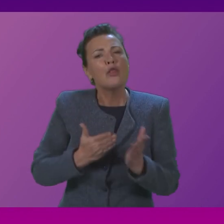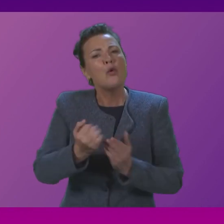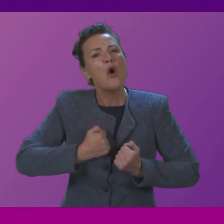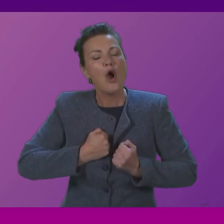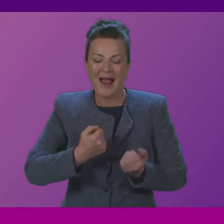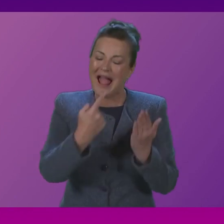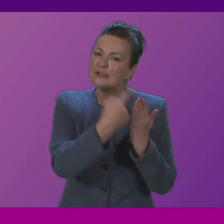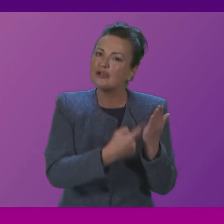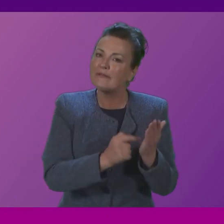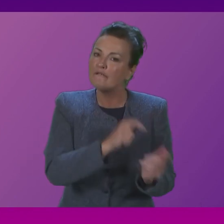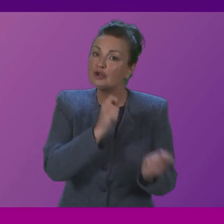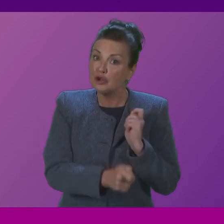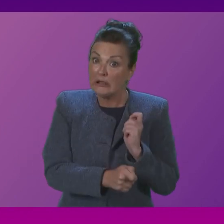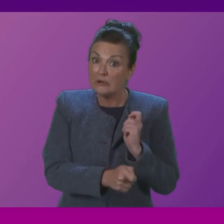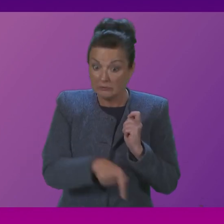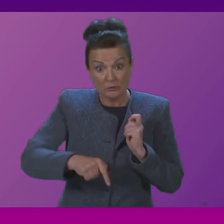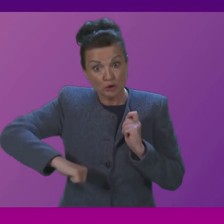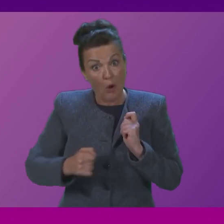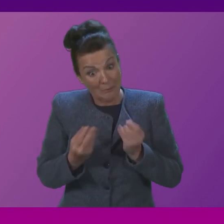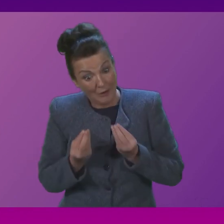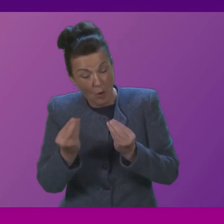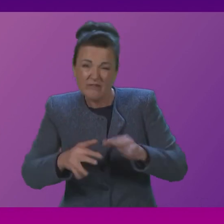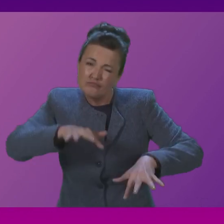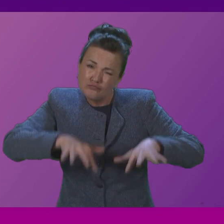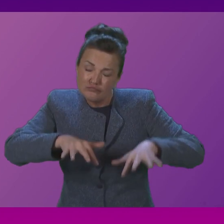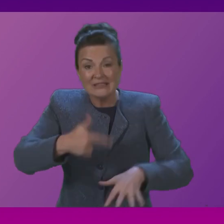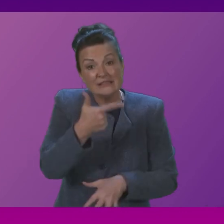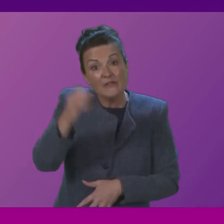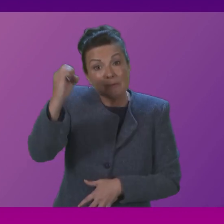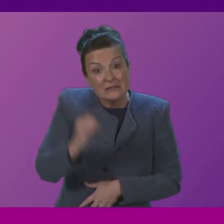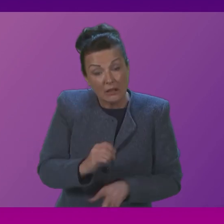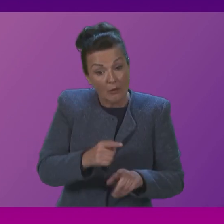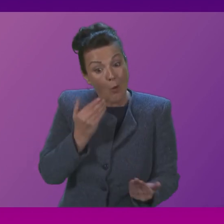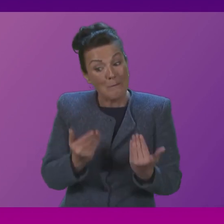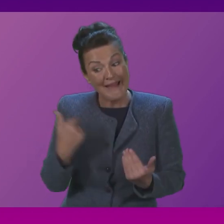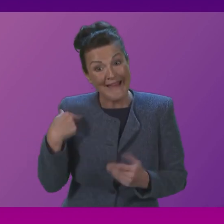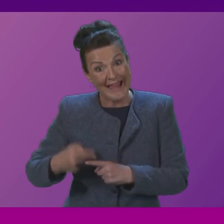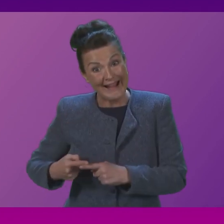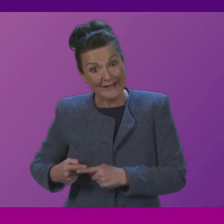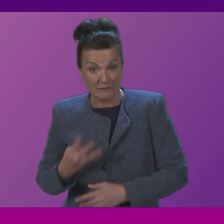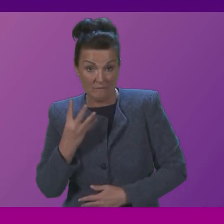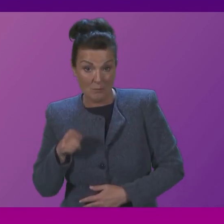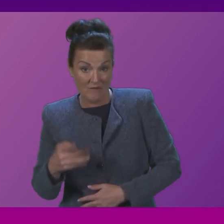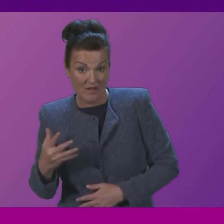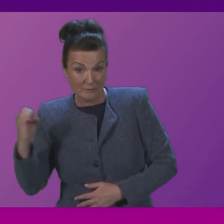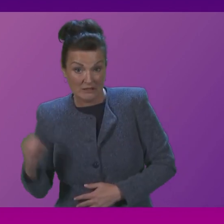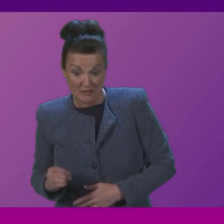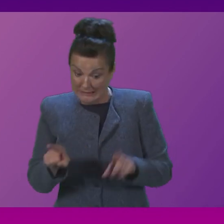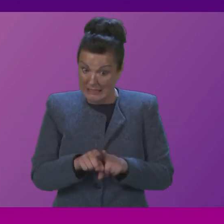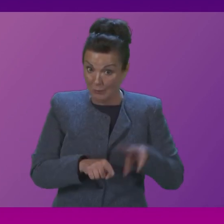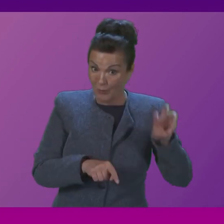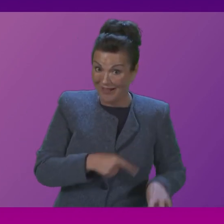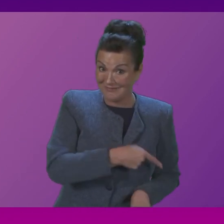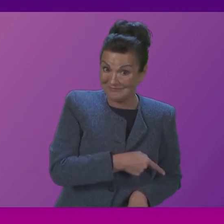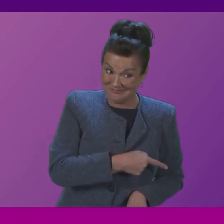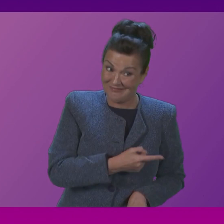in Scotland, an average 7%, compared to 4.5% in England and indeed in Wales, where Labour is